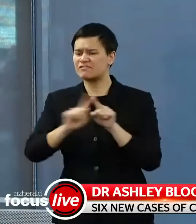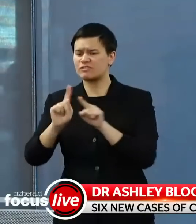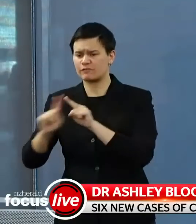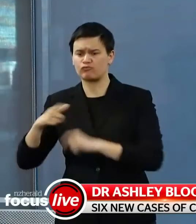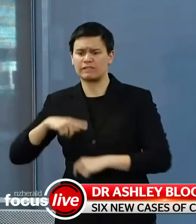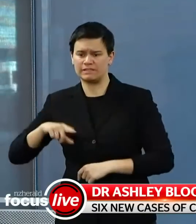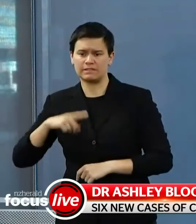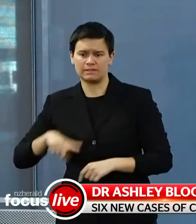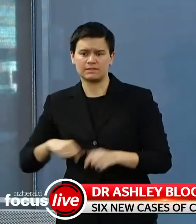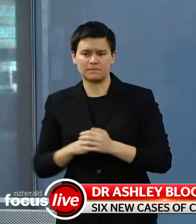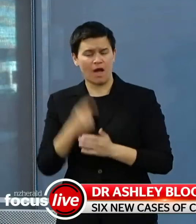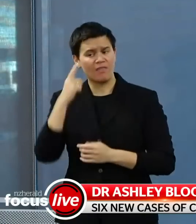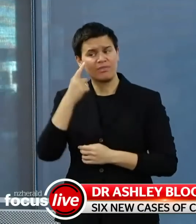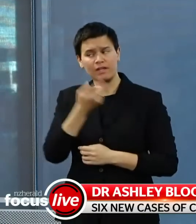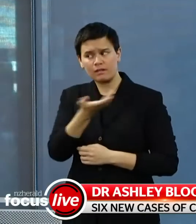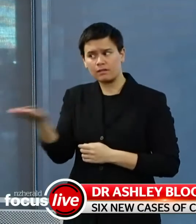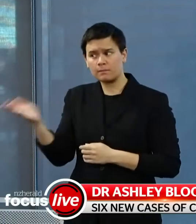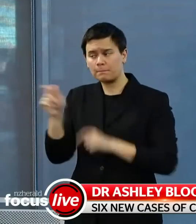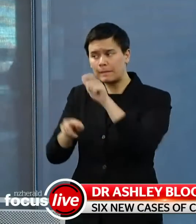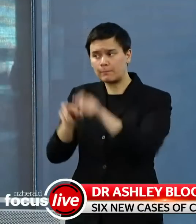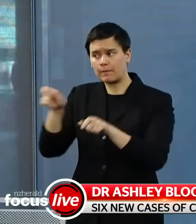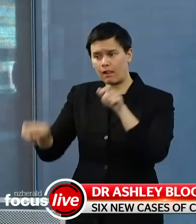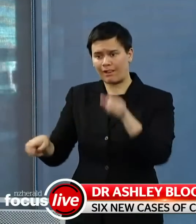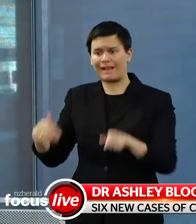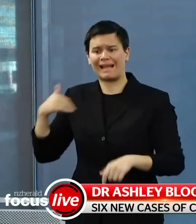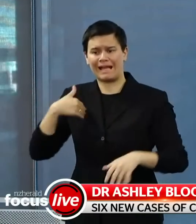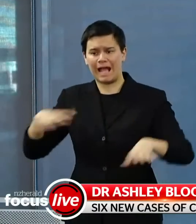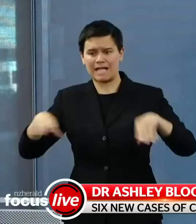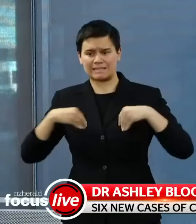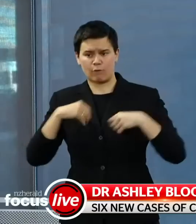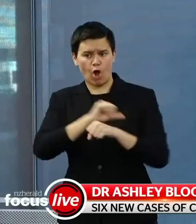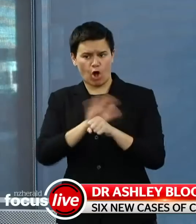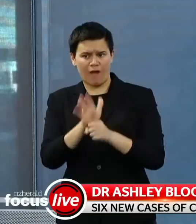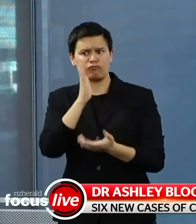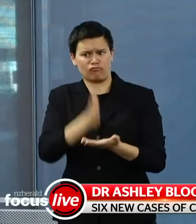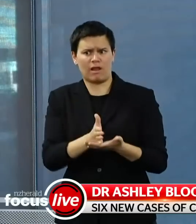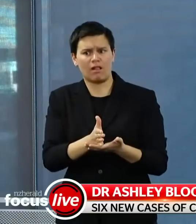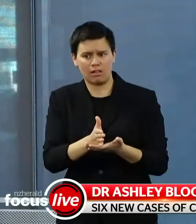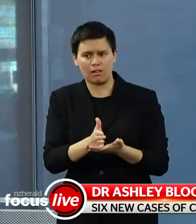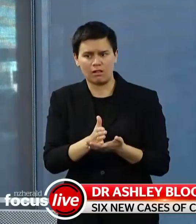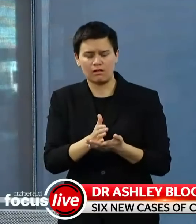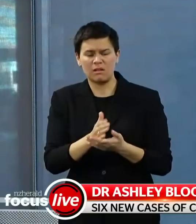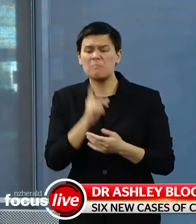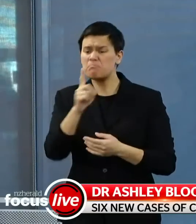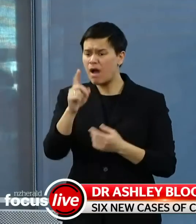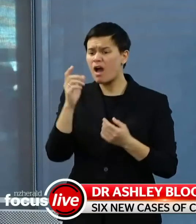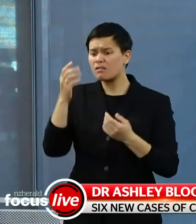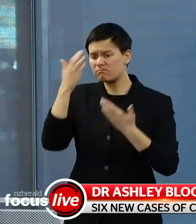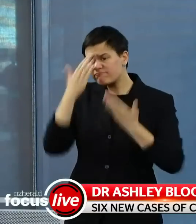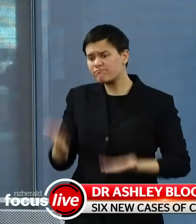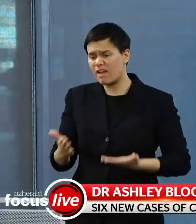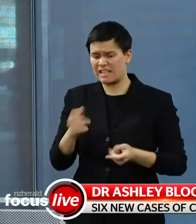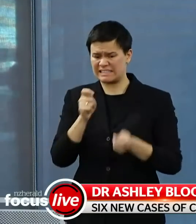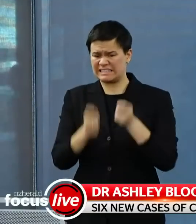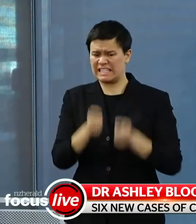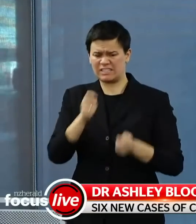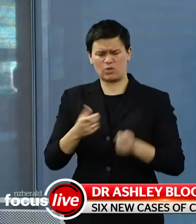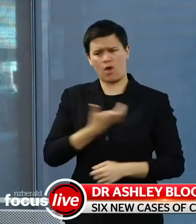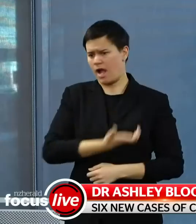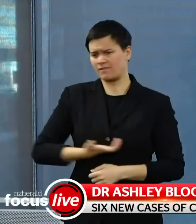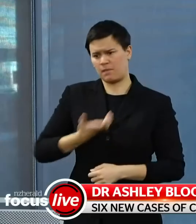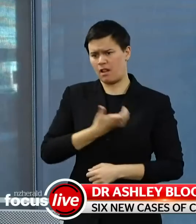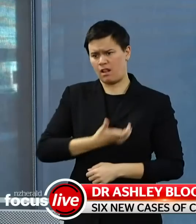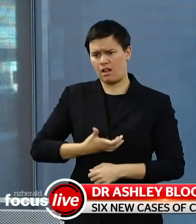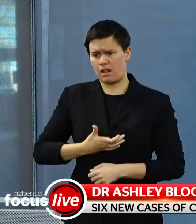to accept that it is a real thing, and secondly, of course, it's, it's, uh, it is an invasive test, having the swab put up your nose, and some people describe it as